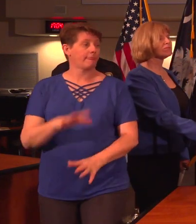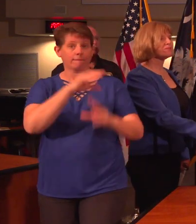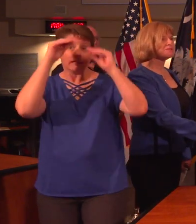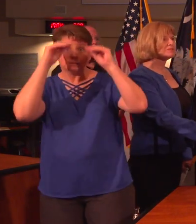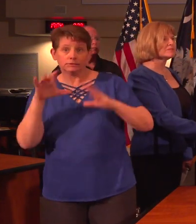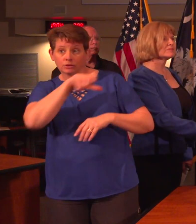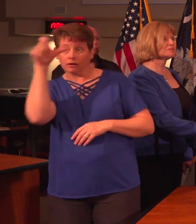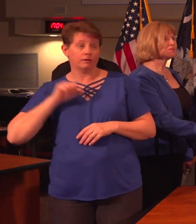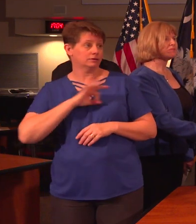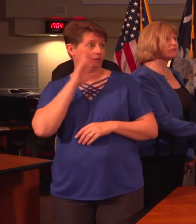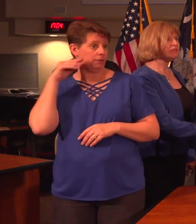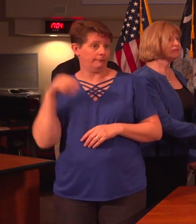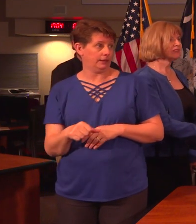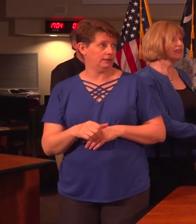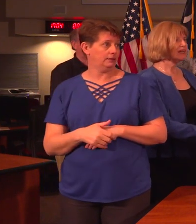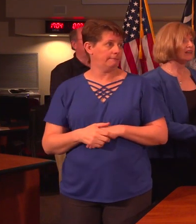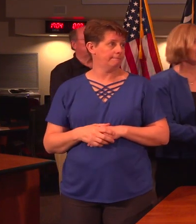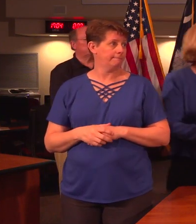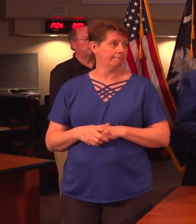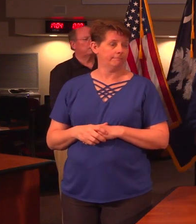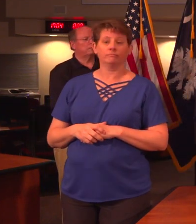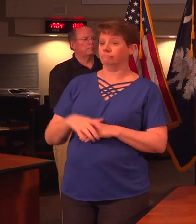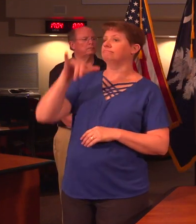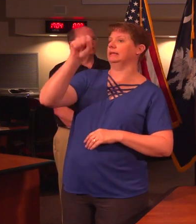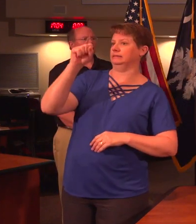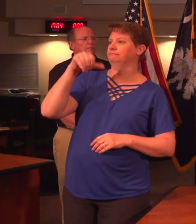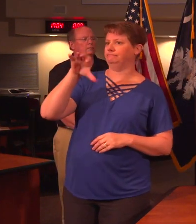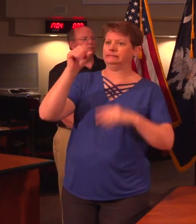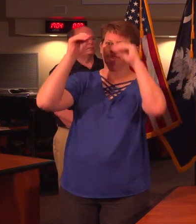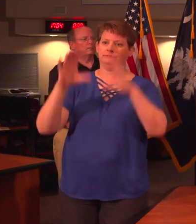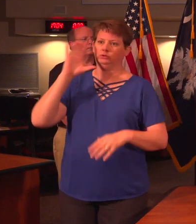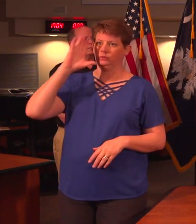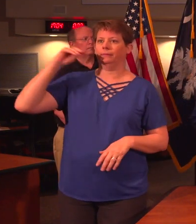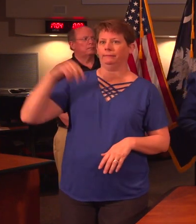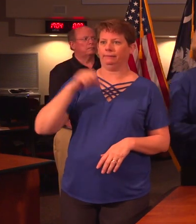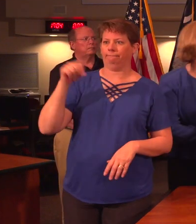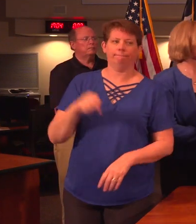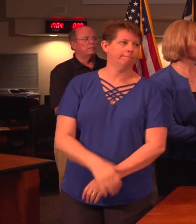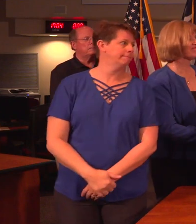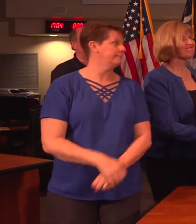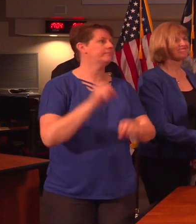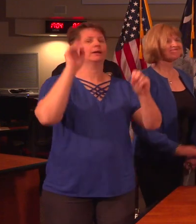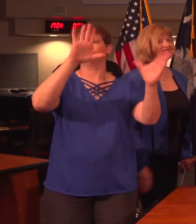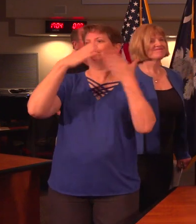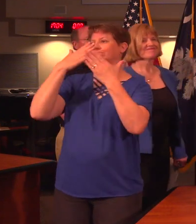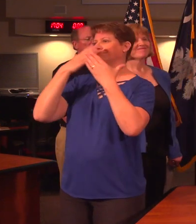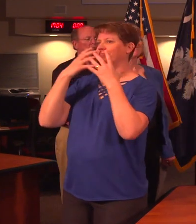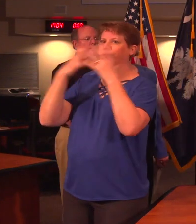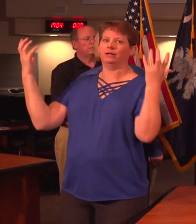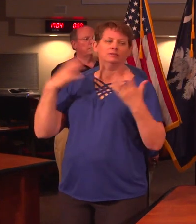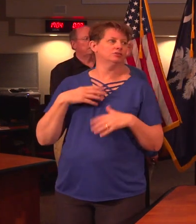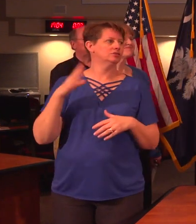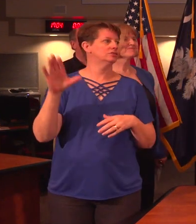other staff continue to be paid during the school closure absolutely teachers will be paid okay y'all thank you very much